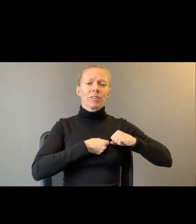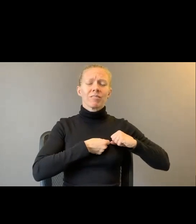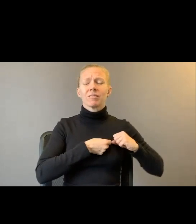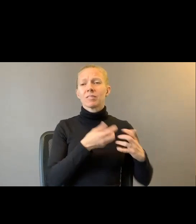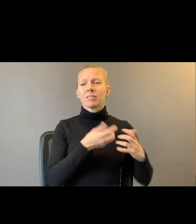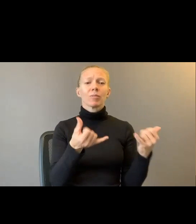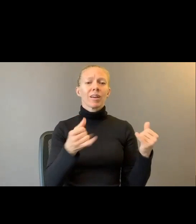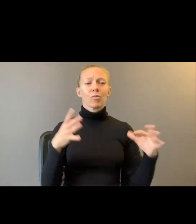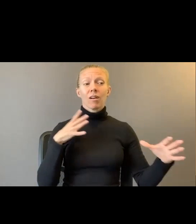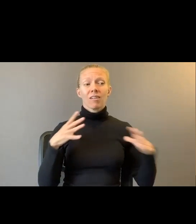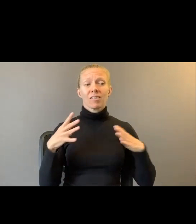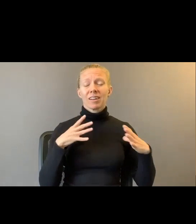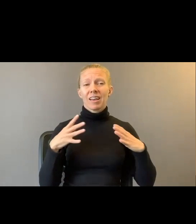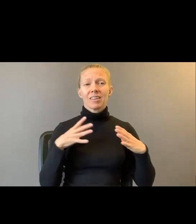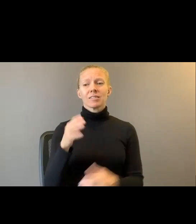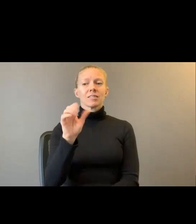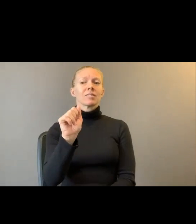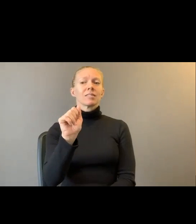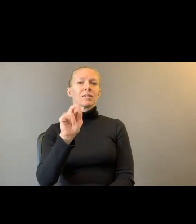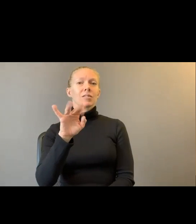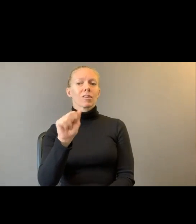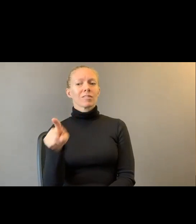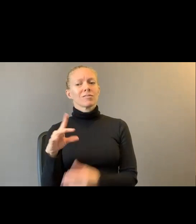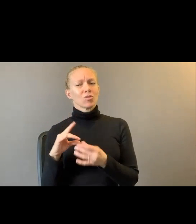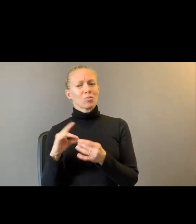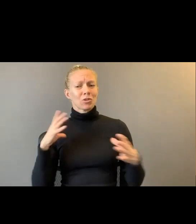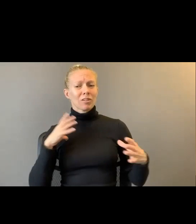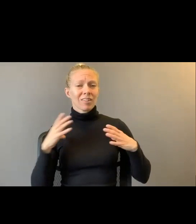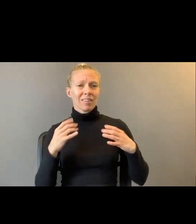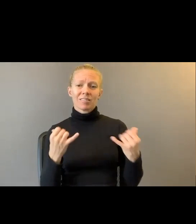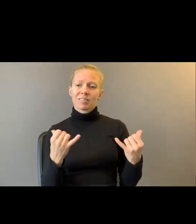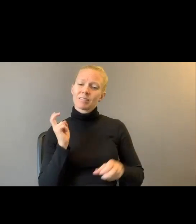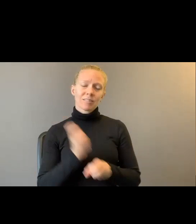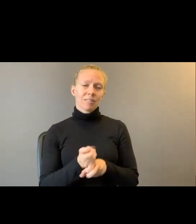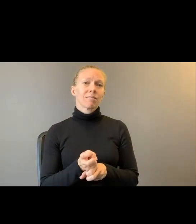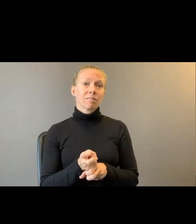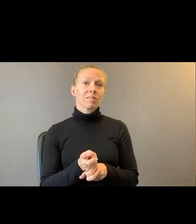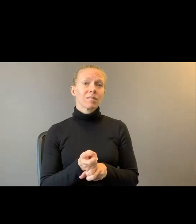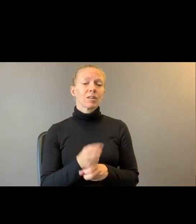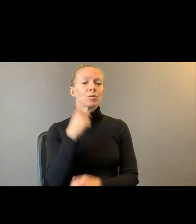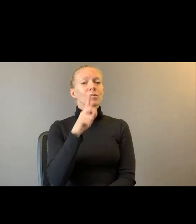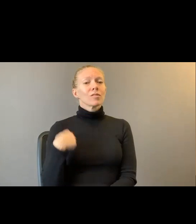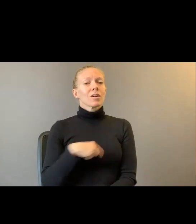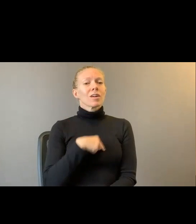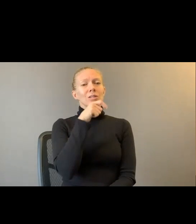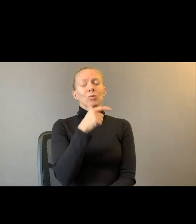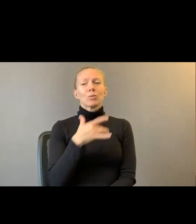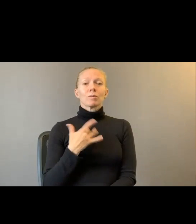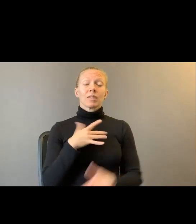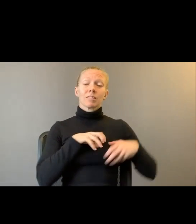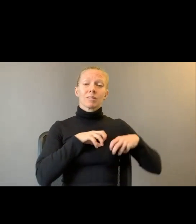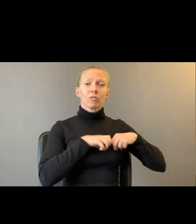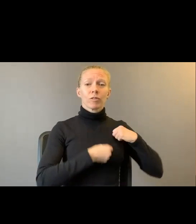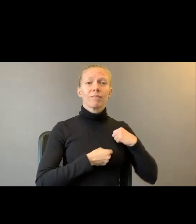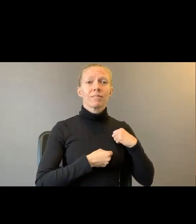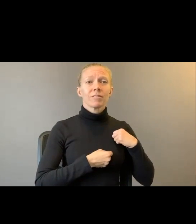we're talking, Erica was talking about holidays and it's really, really hard. And those of us who have, you know, the griefs of,